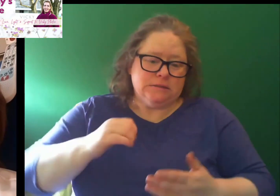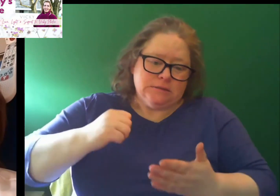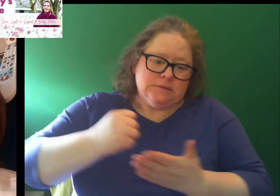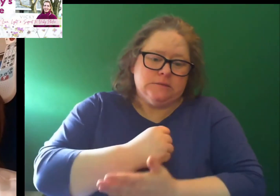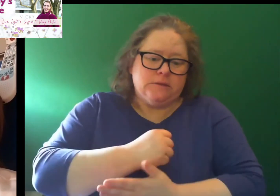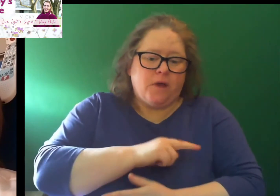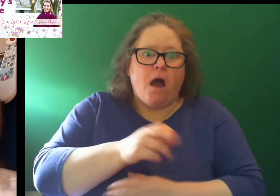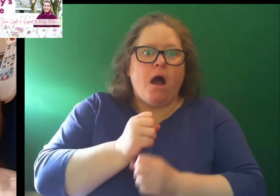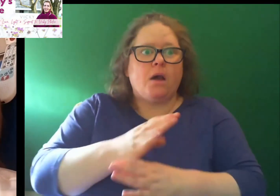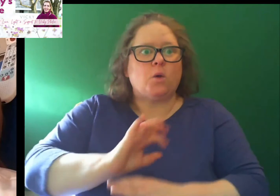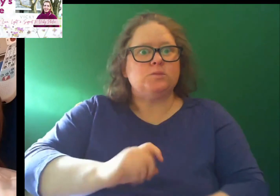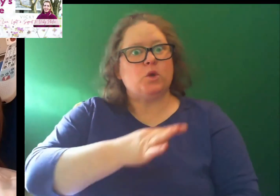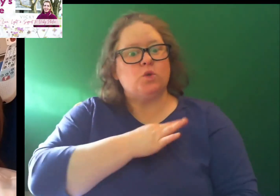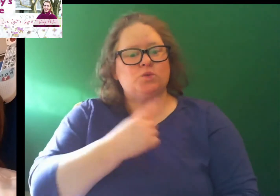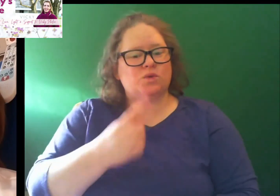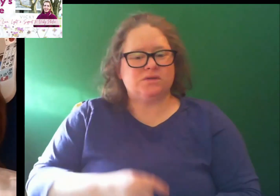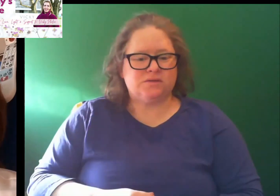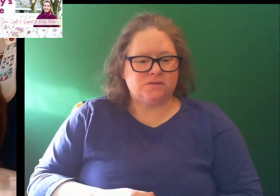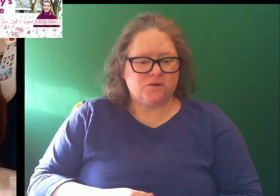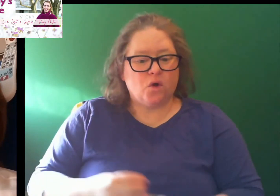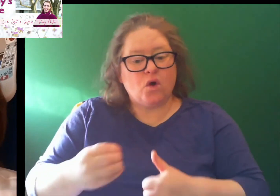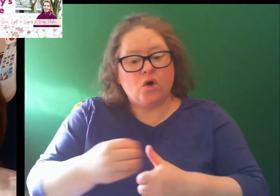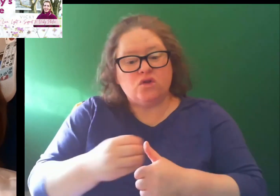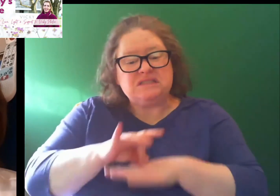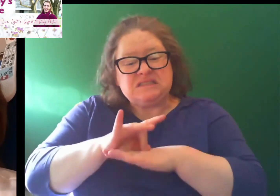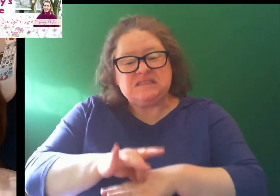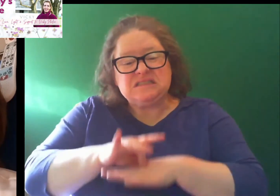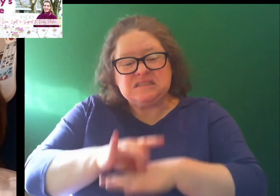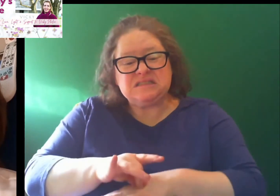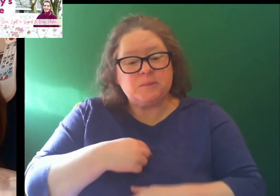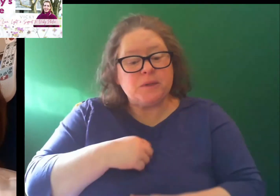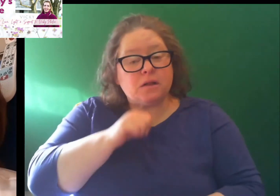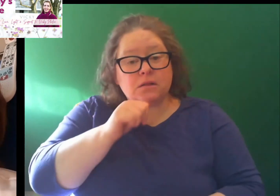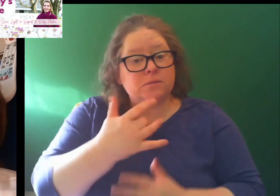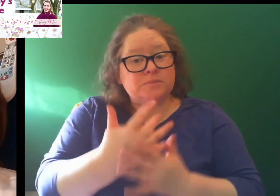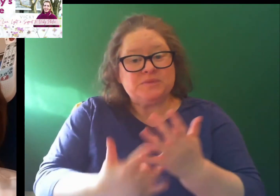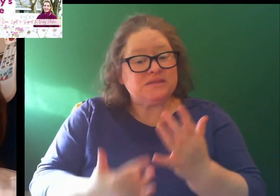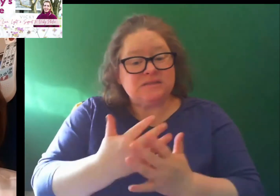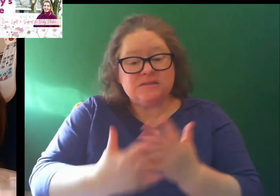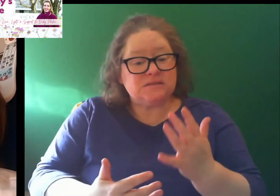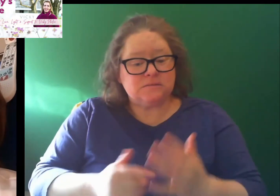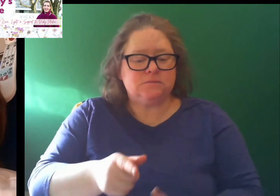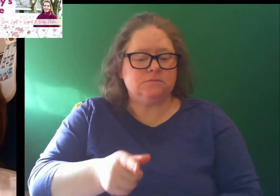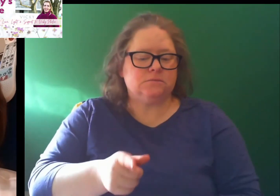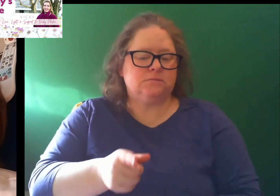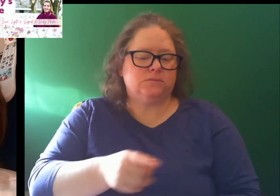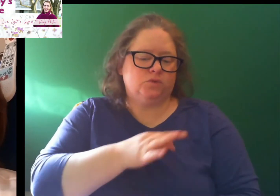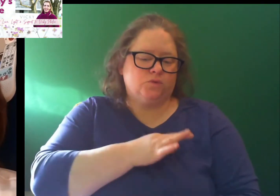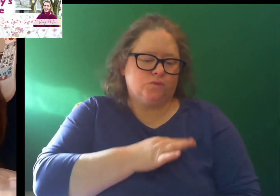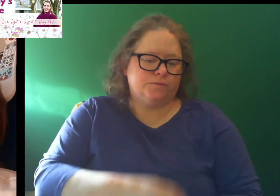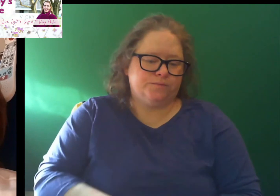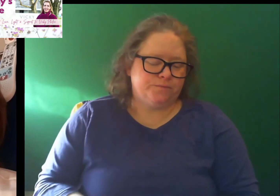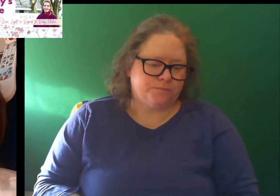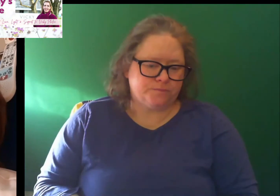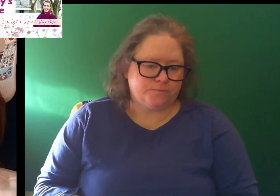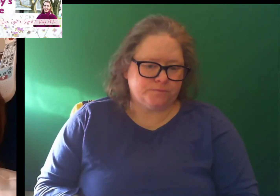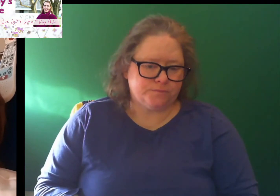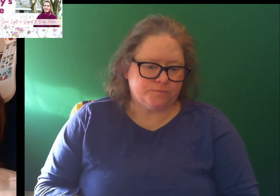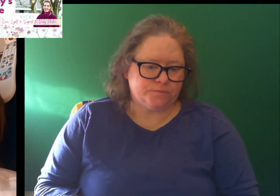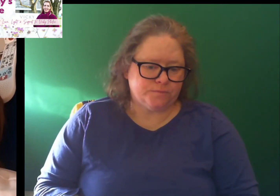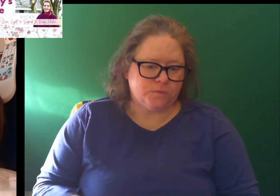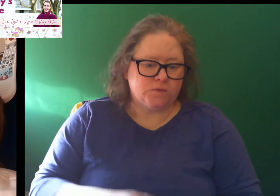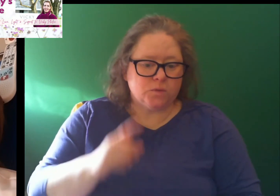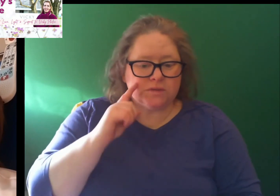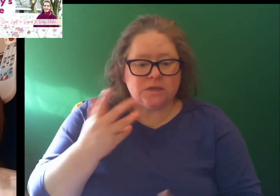don't know who are going to be good ones but other than the sickness, I haven't had any bleeding which is good.